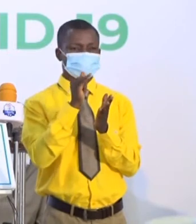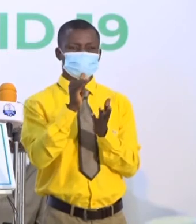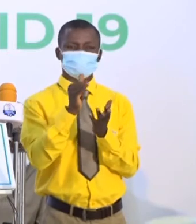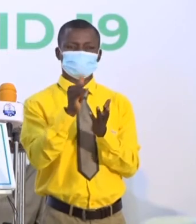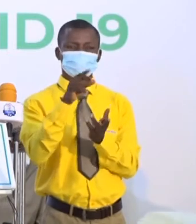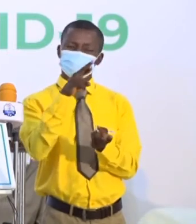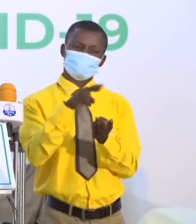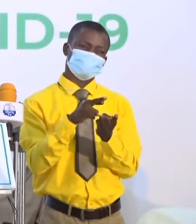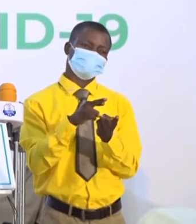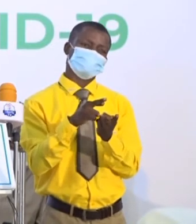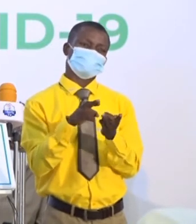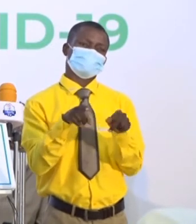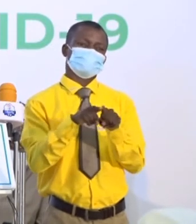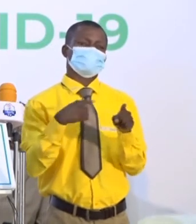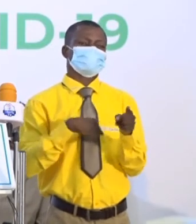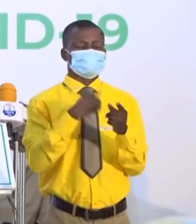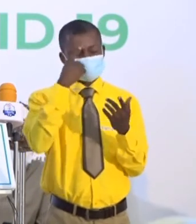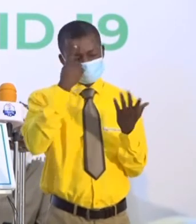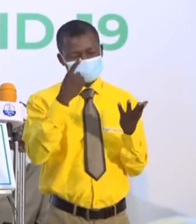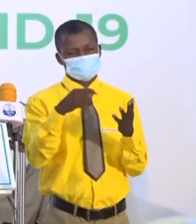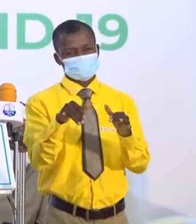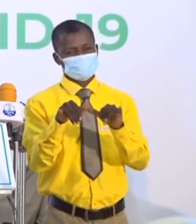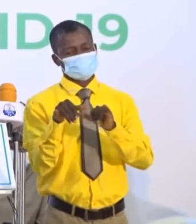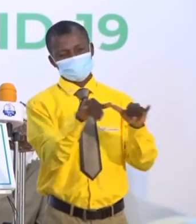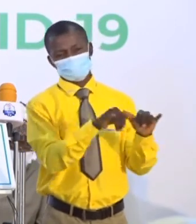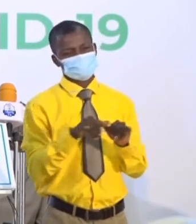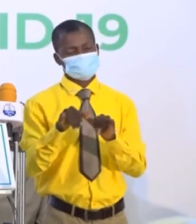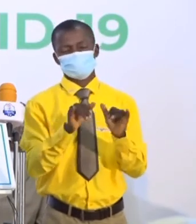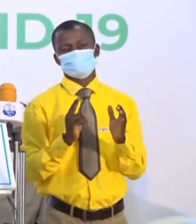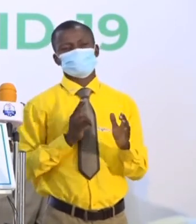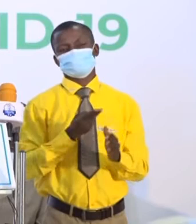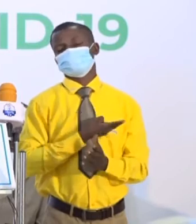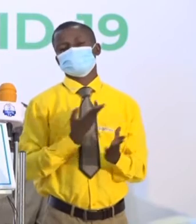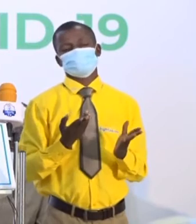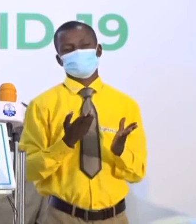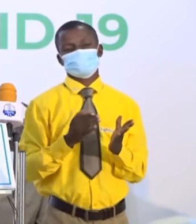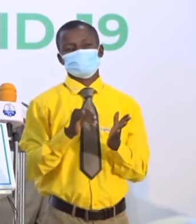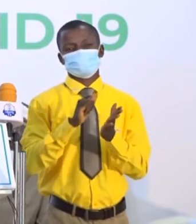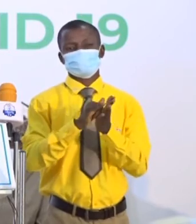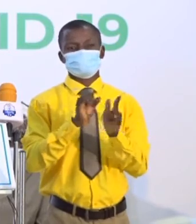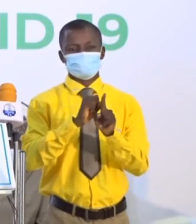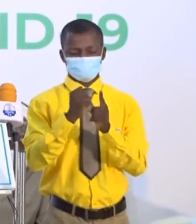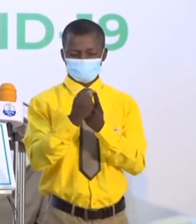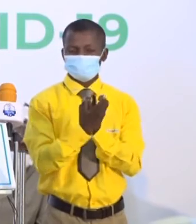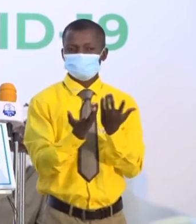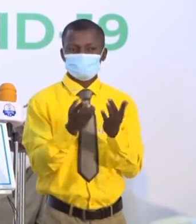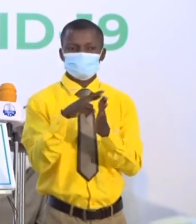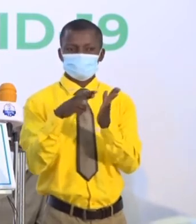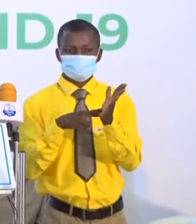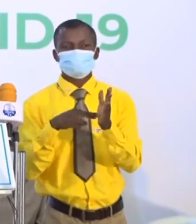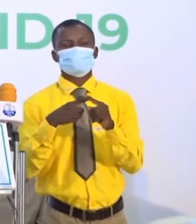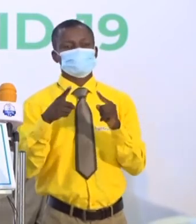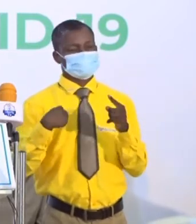the rest of us. But that's our situation report. At the moment, we are still getting